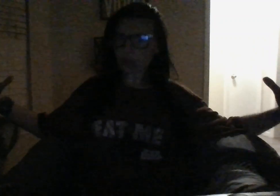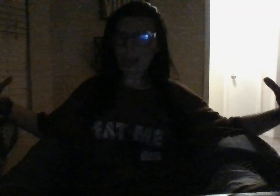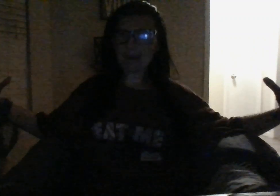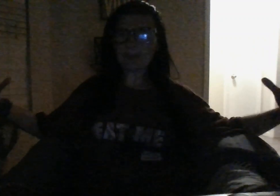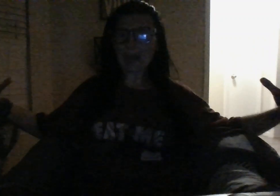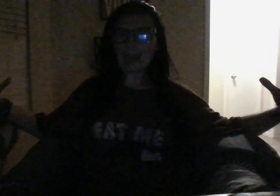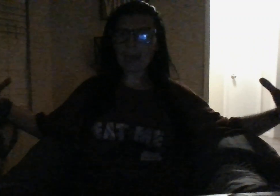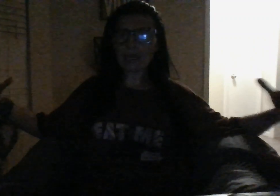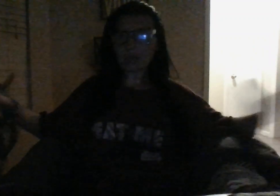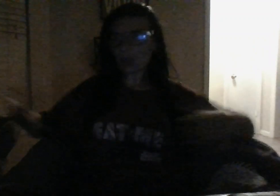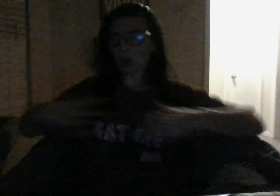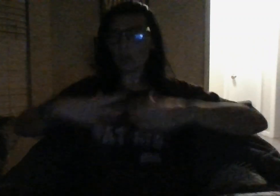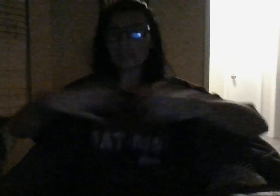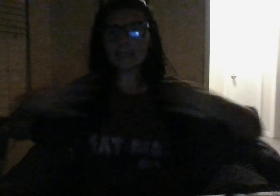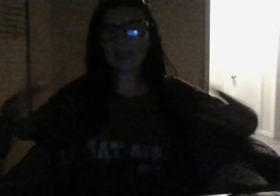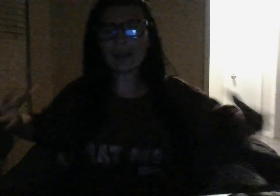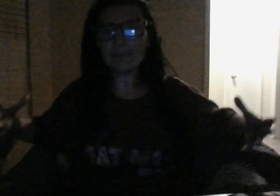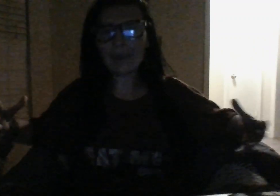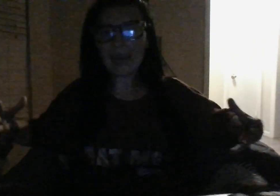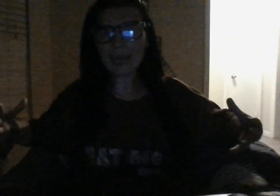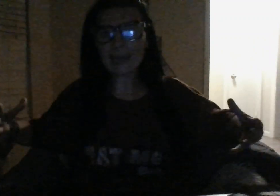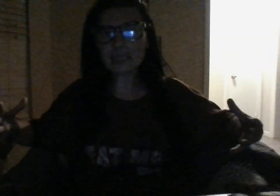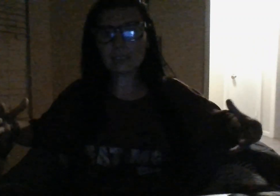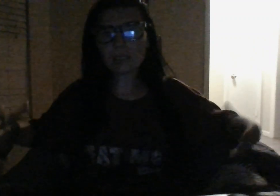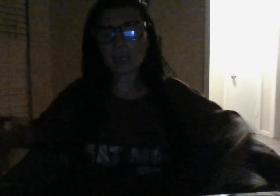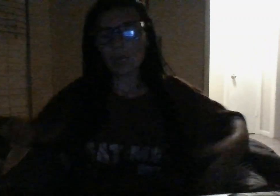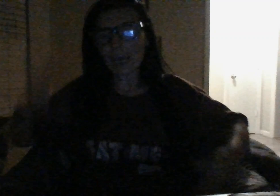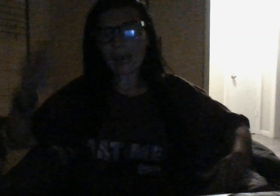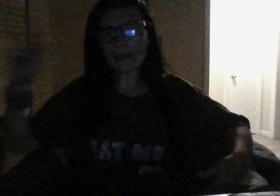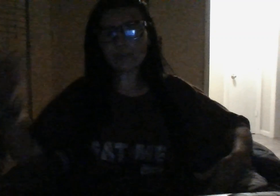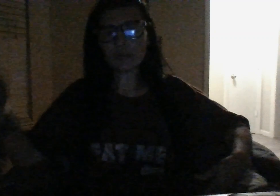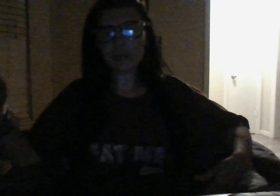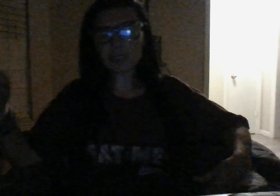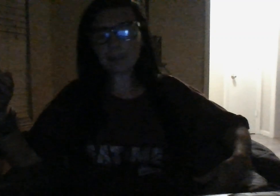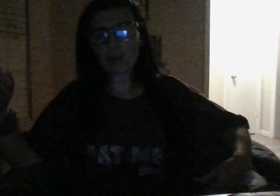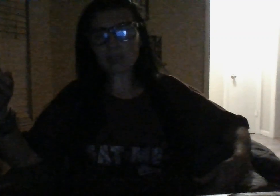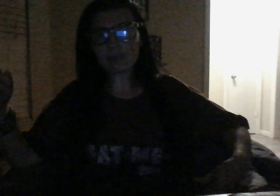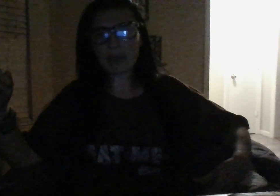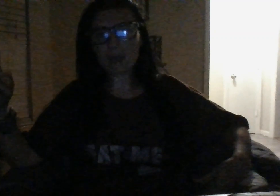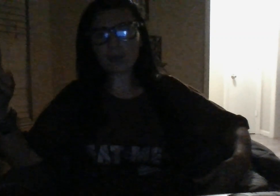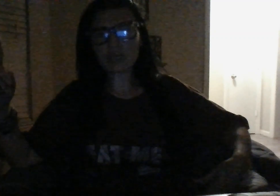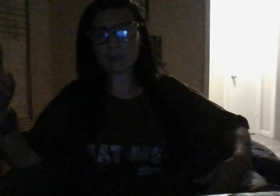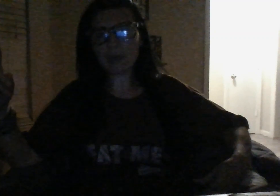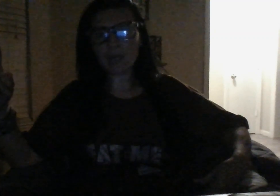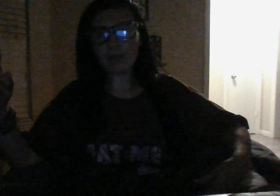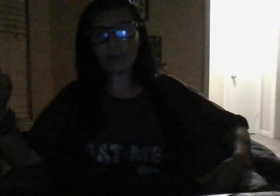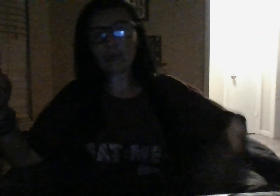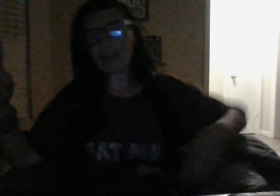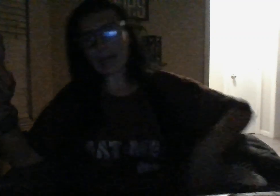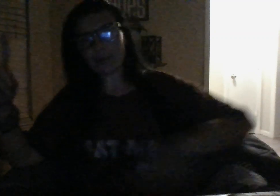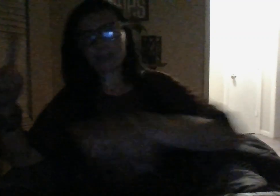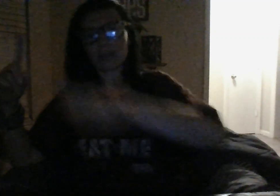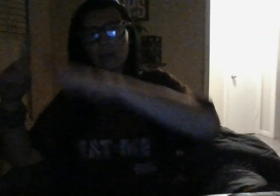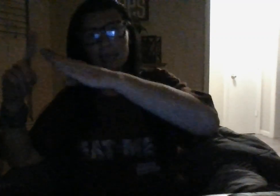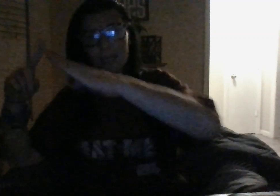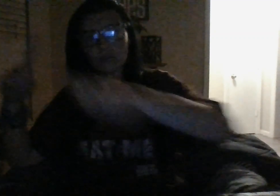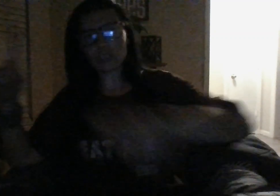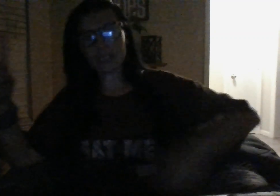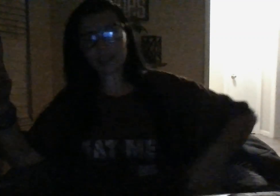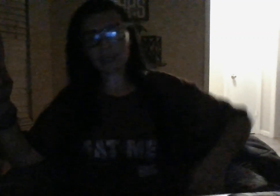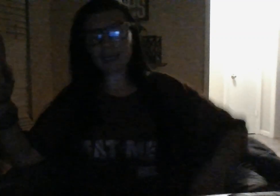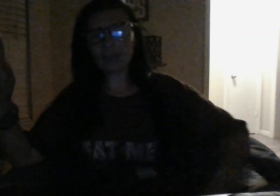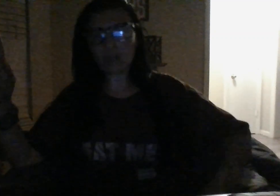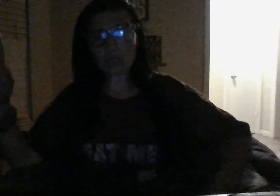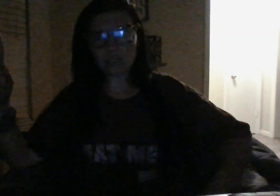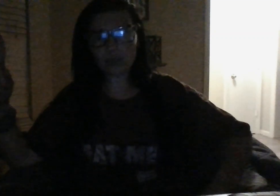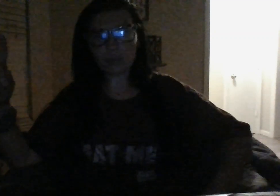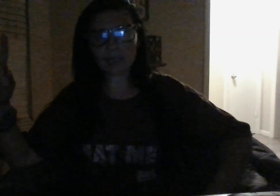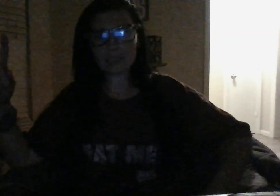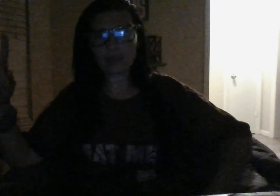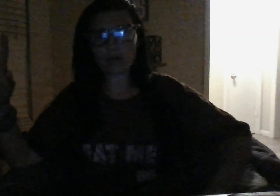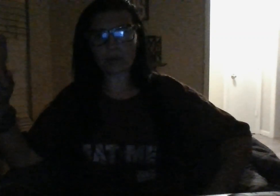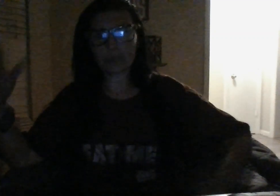track back all this time past after this person made all this money off of it now he's uh he or she's going to get a lawsuit placed on